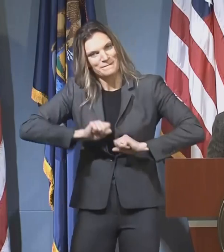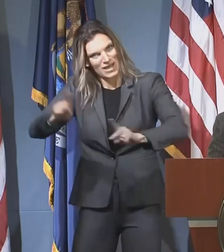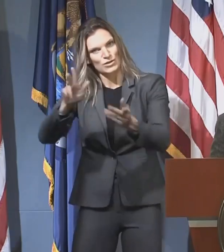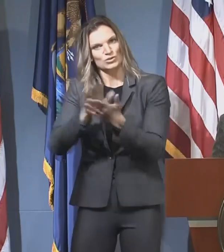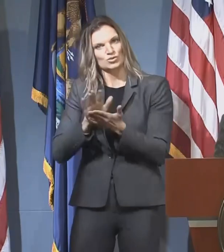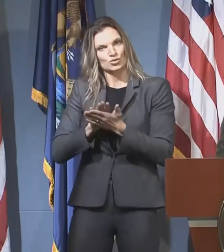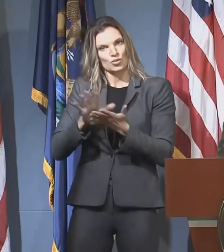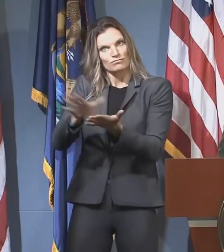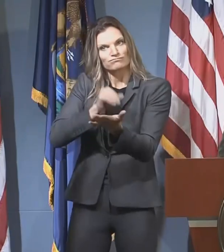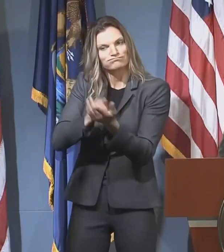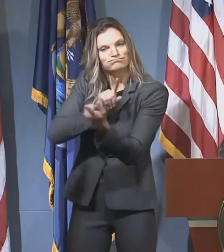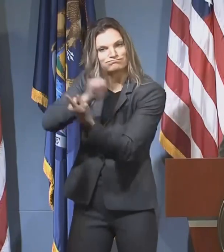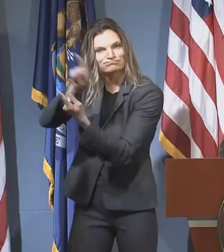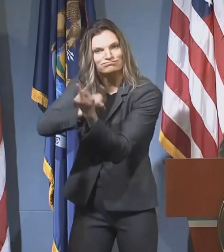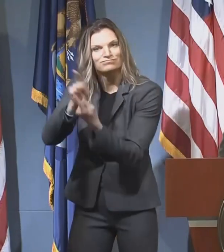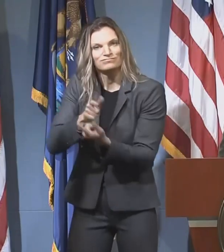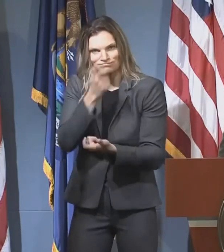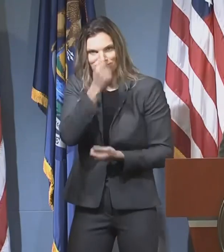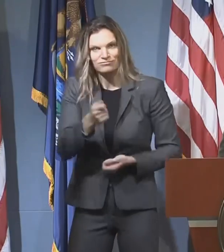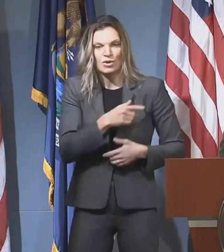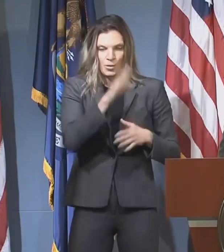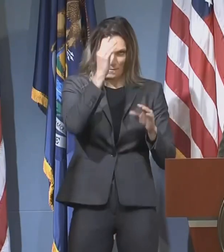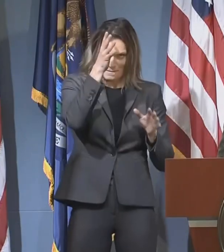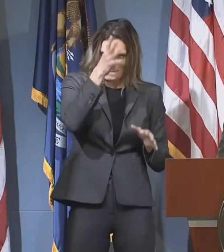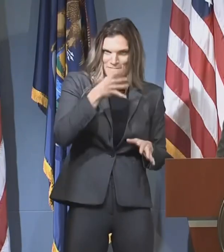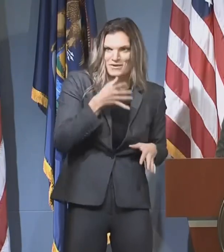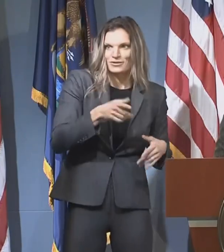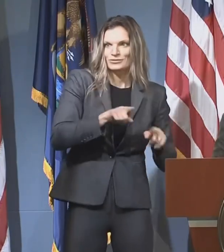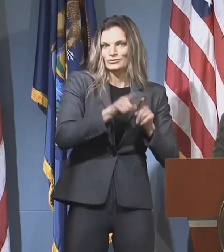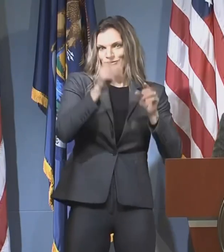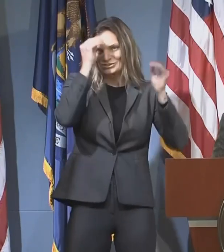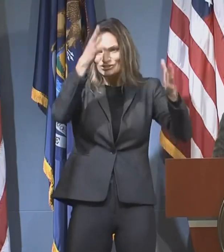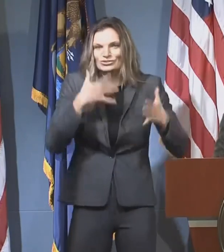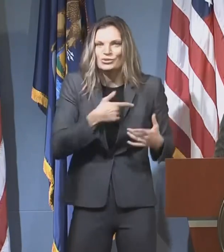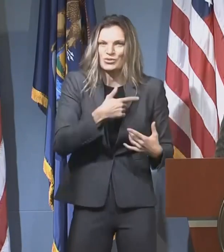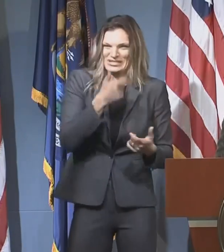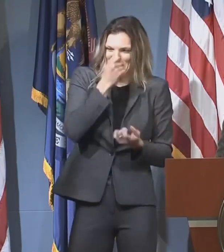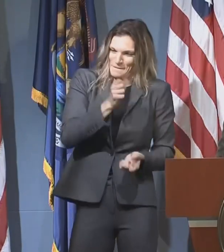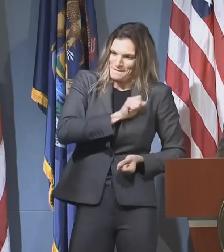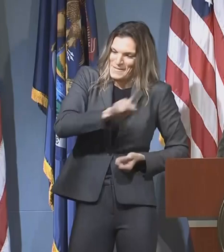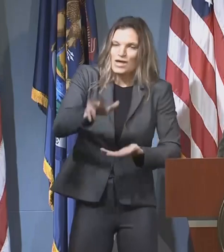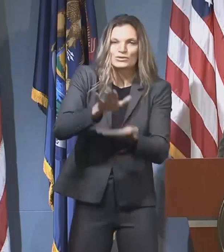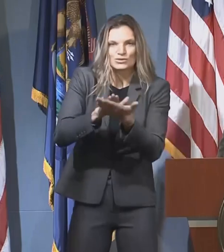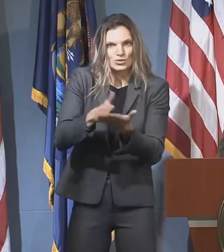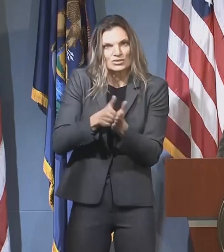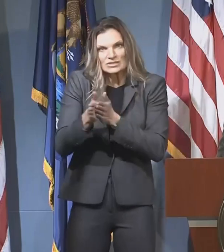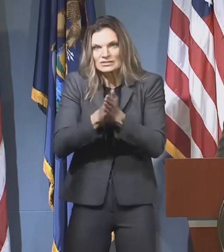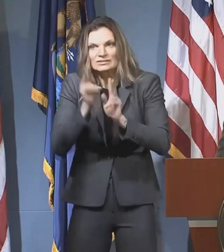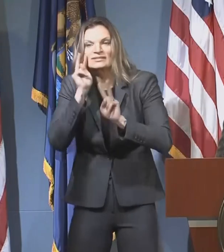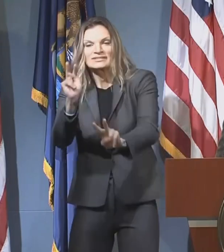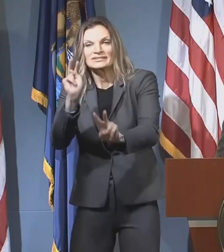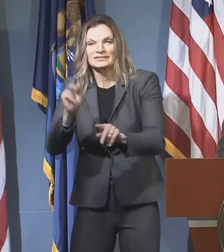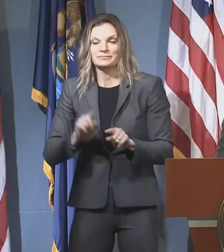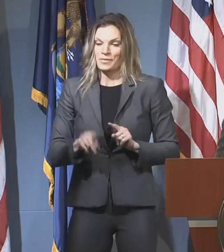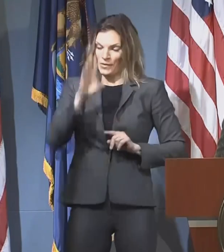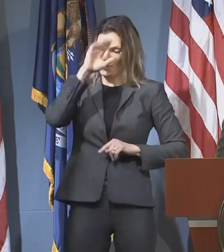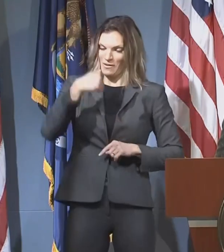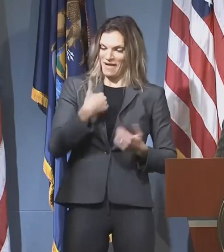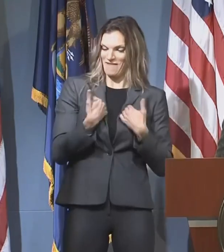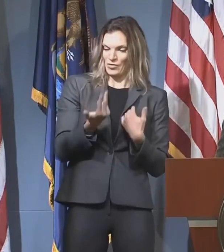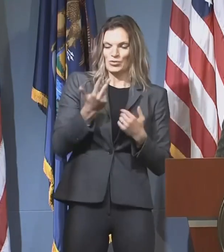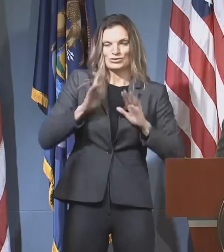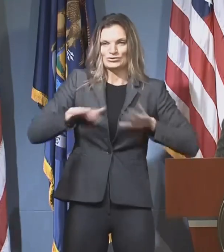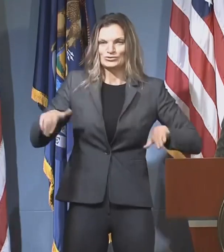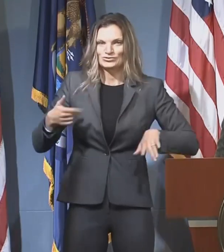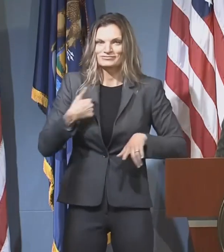And this is something that every parent, educator and teacher wants. I also know, again, I'm the mother of three children, that part of